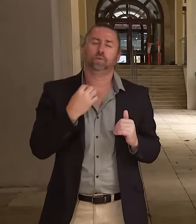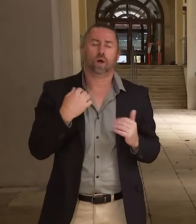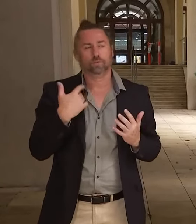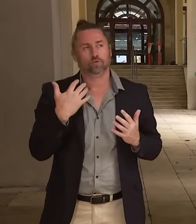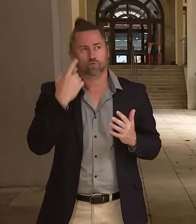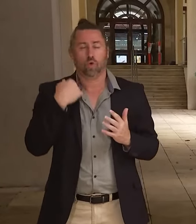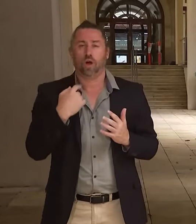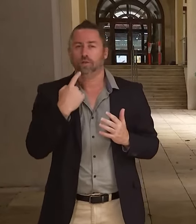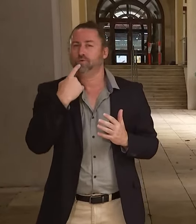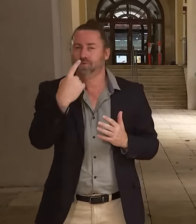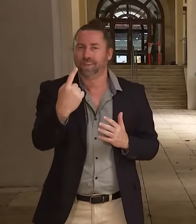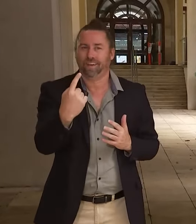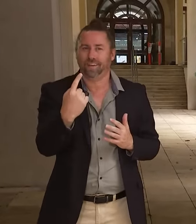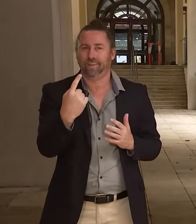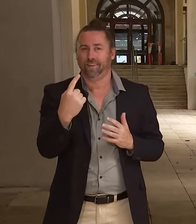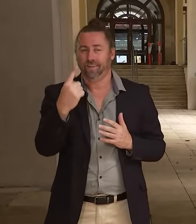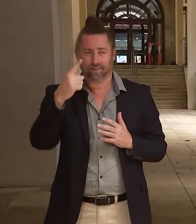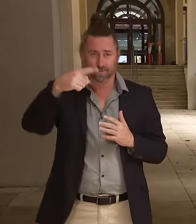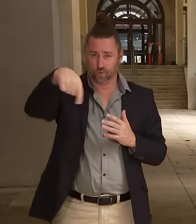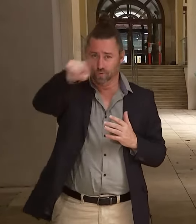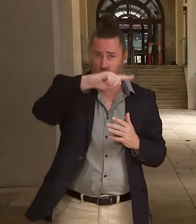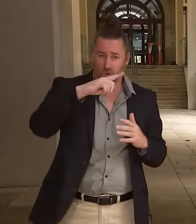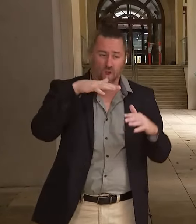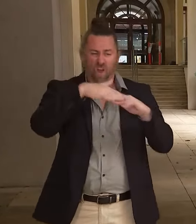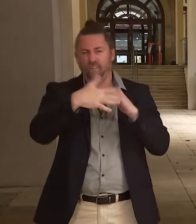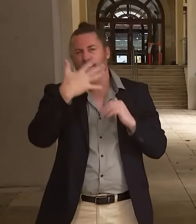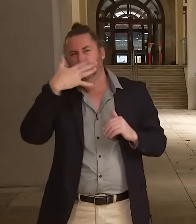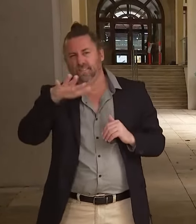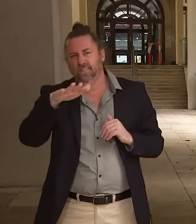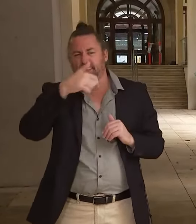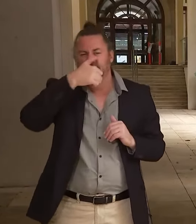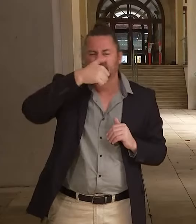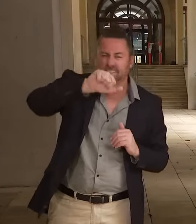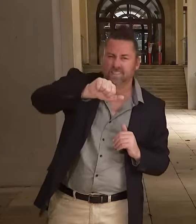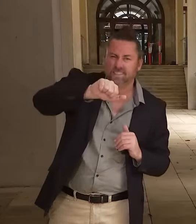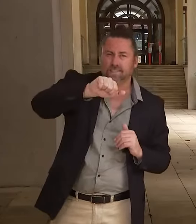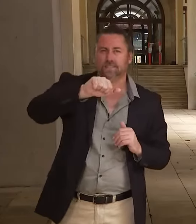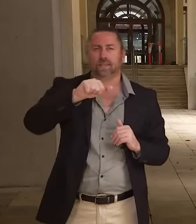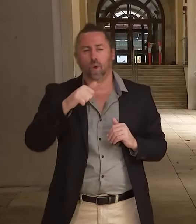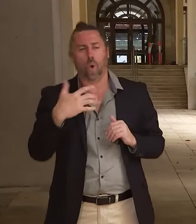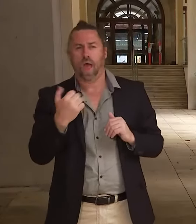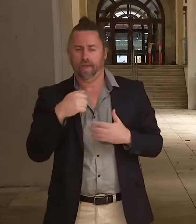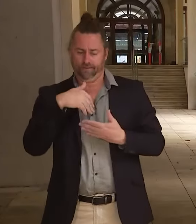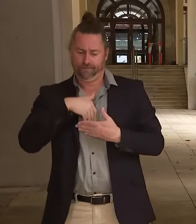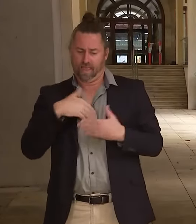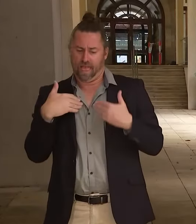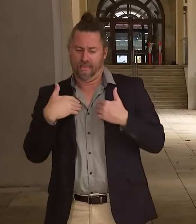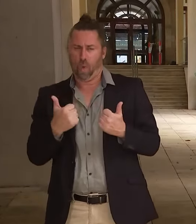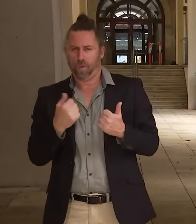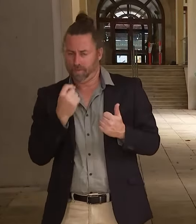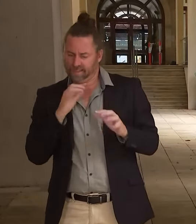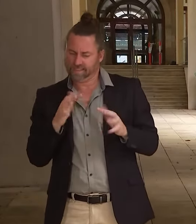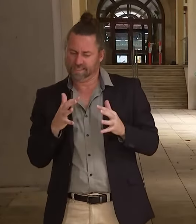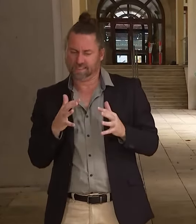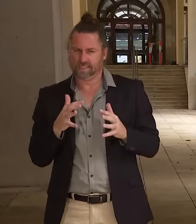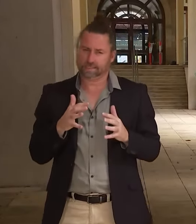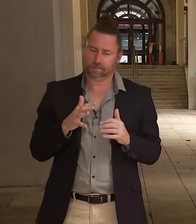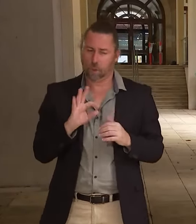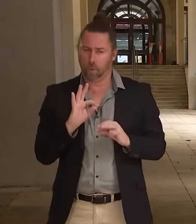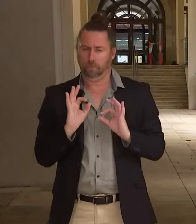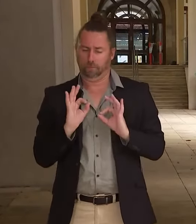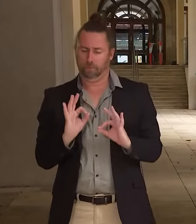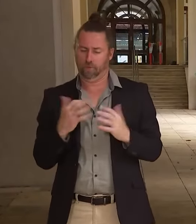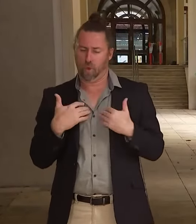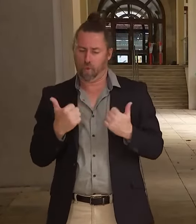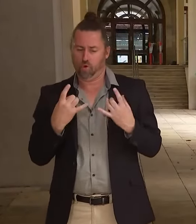message, particularly if you're if you're over the age of 50 or 60 or vulnerable, you should get that third dose. In fact, anyone,